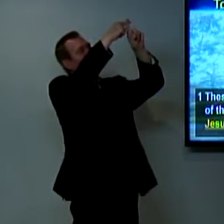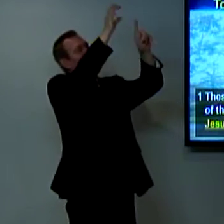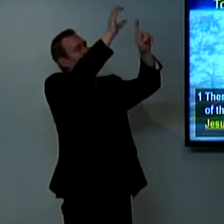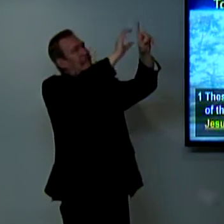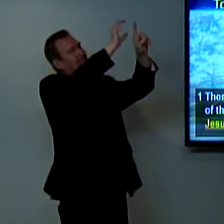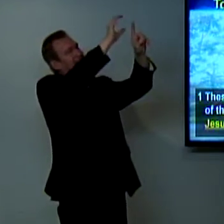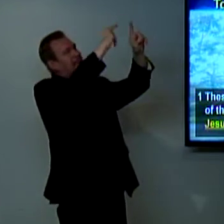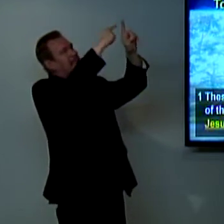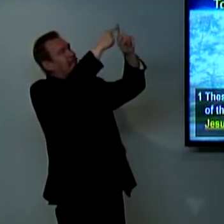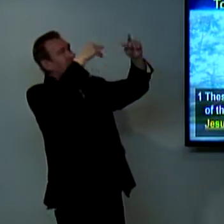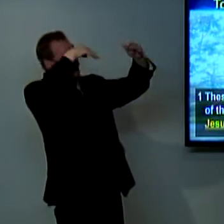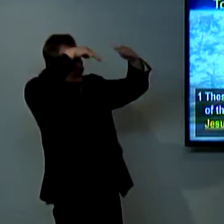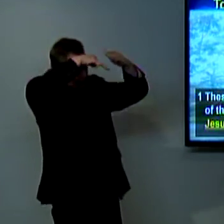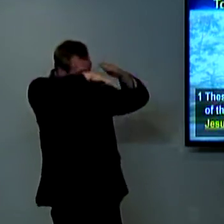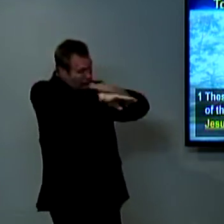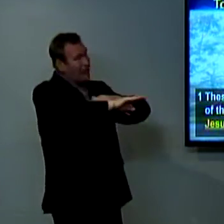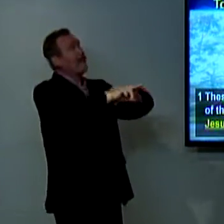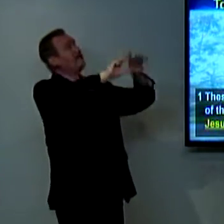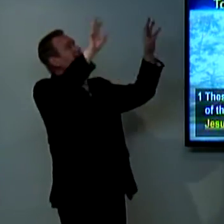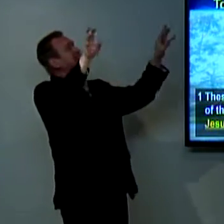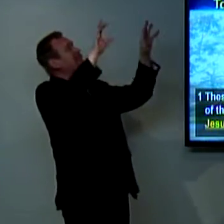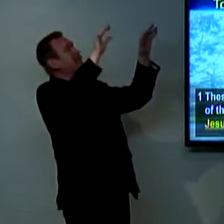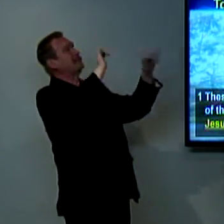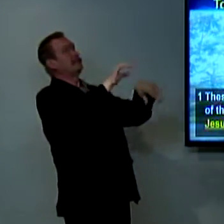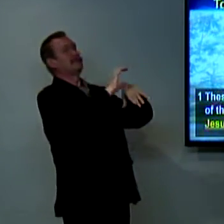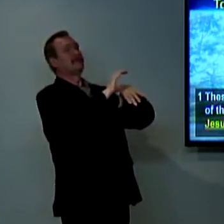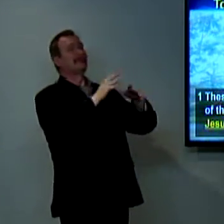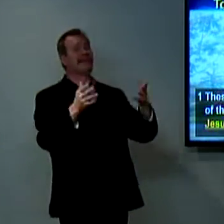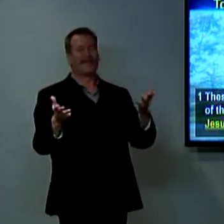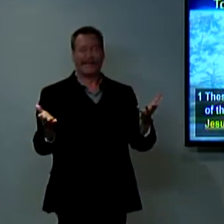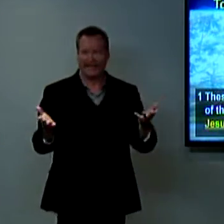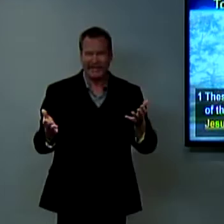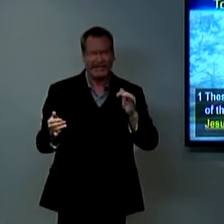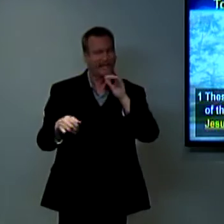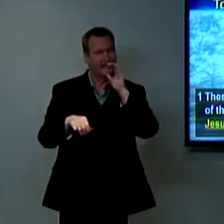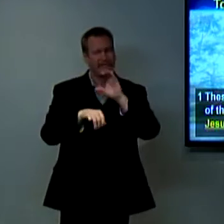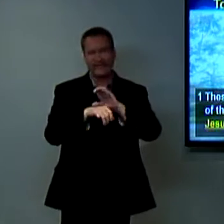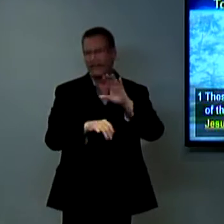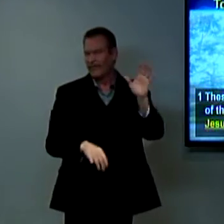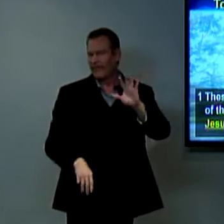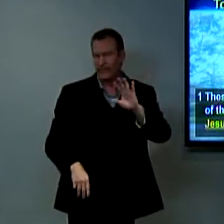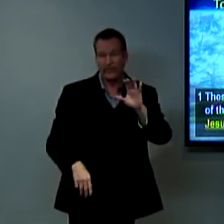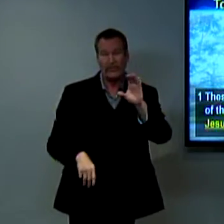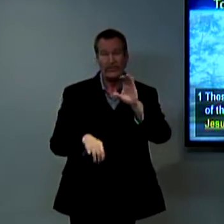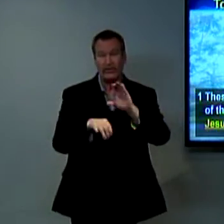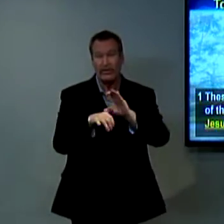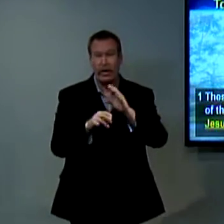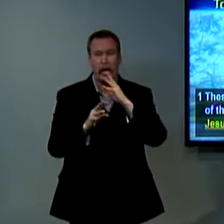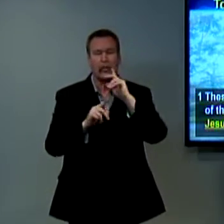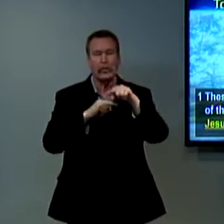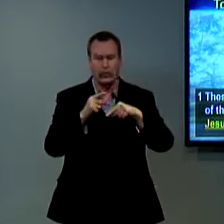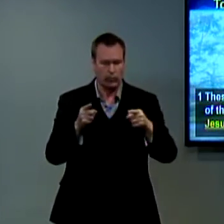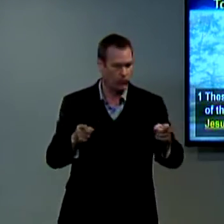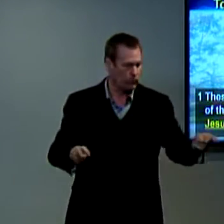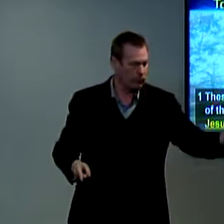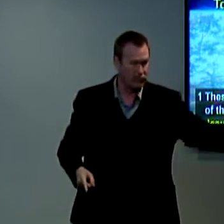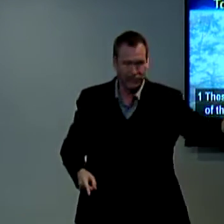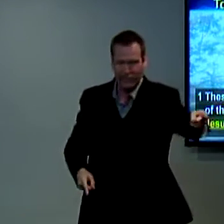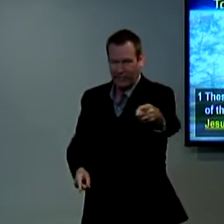building with a cross on top that's a church with decorations but that's not what a church is a church is you